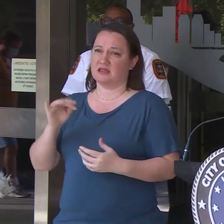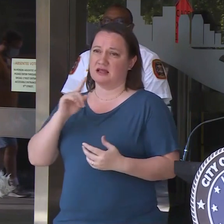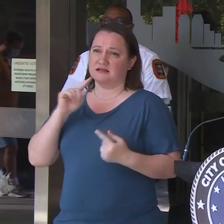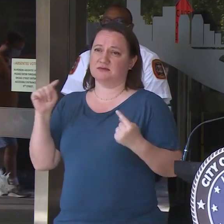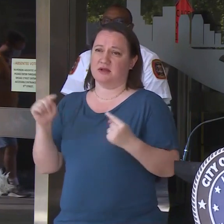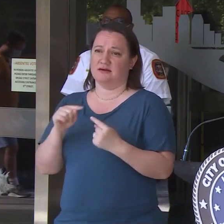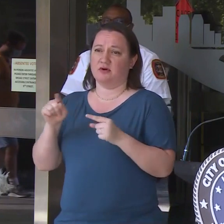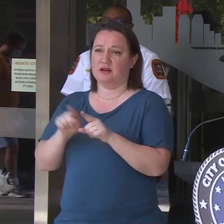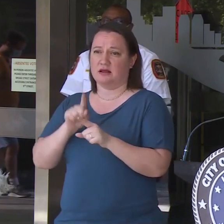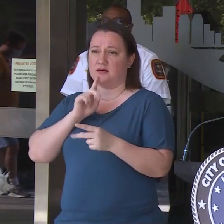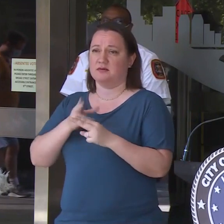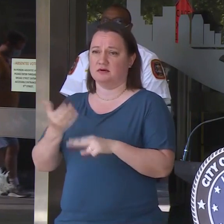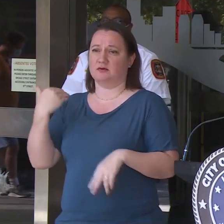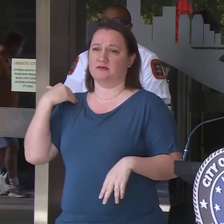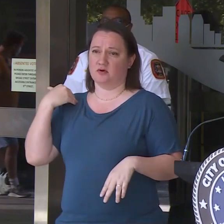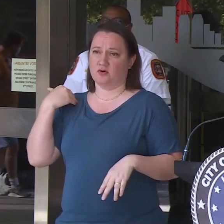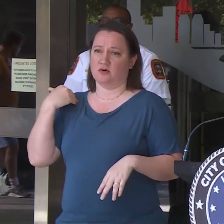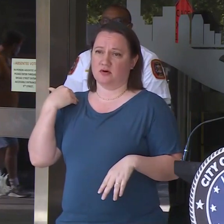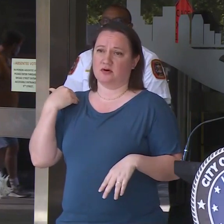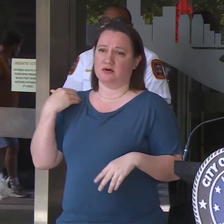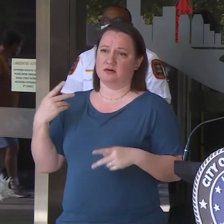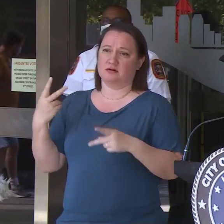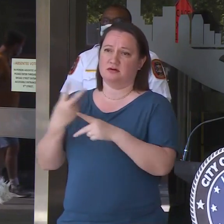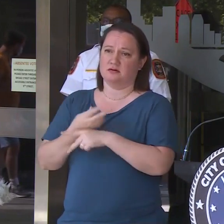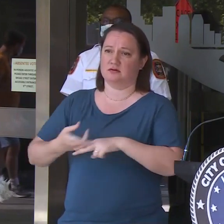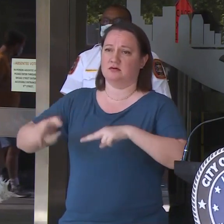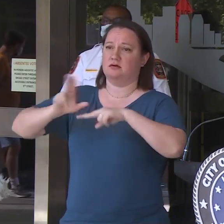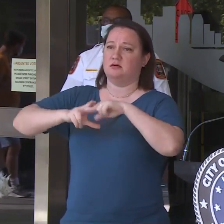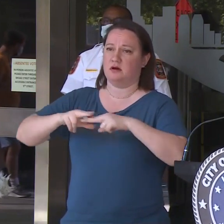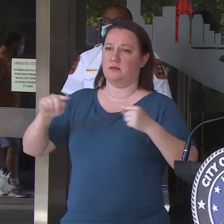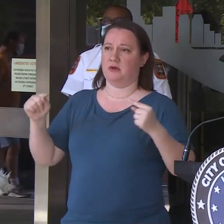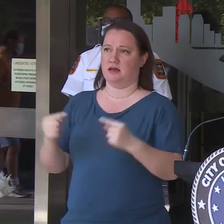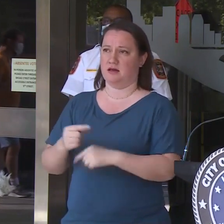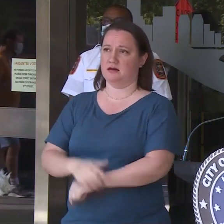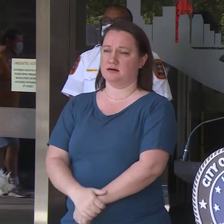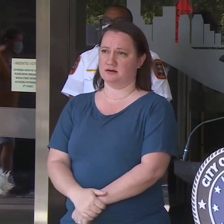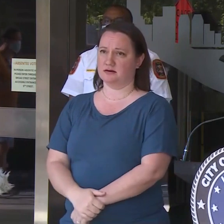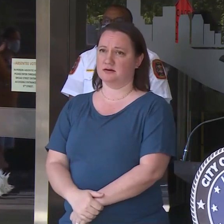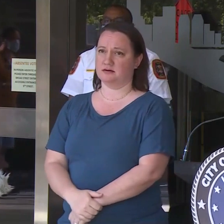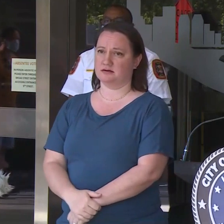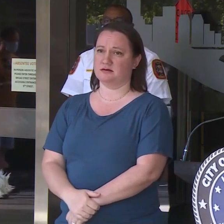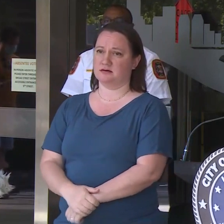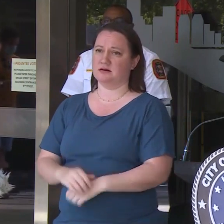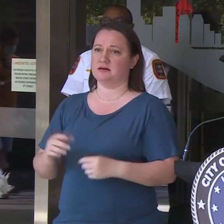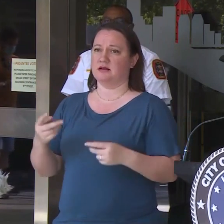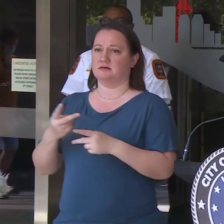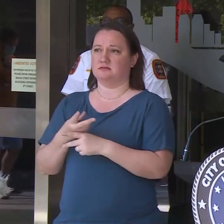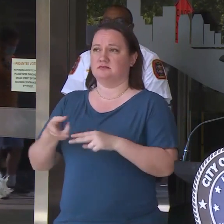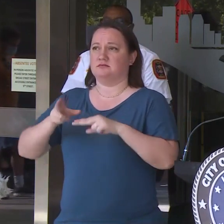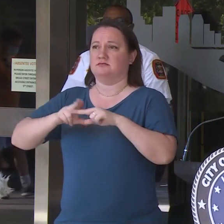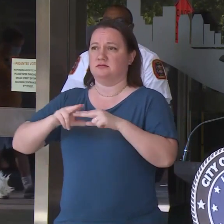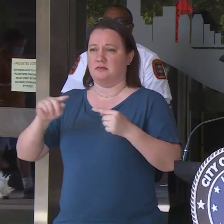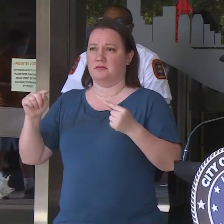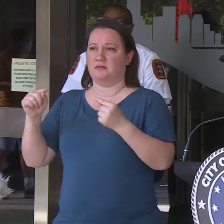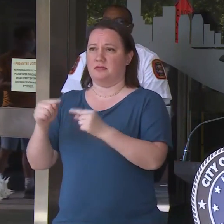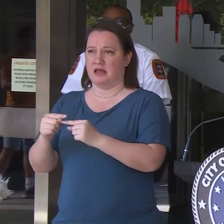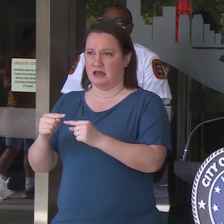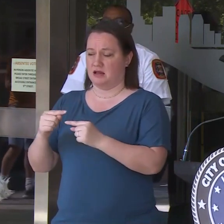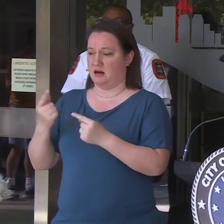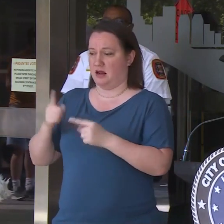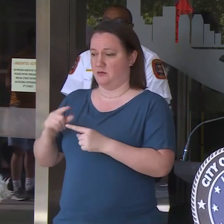And as I said earlier, it's compounded pain, right? It's compounded pain, because once you